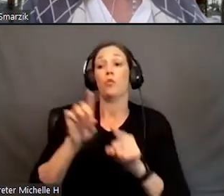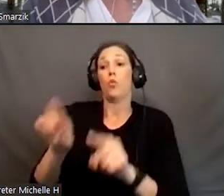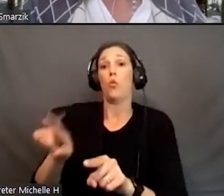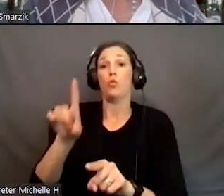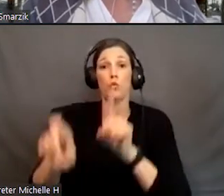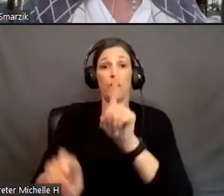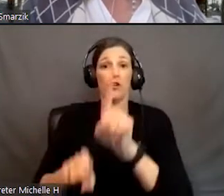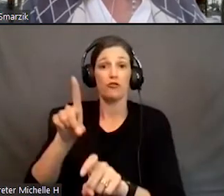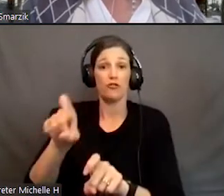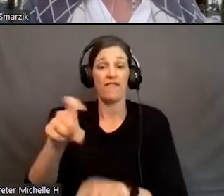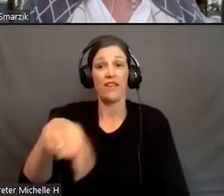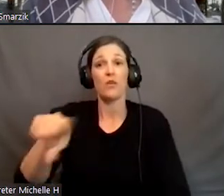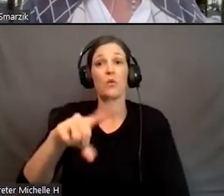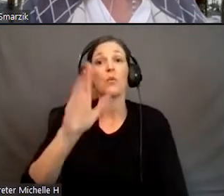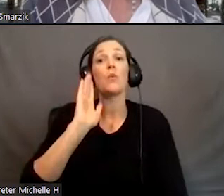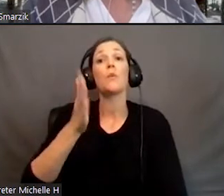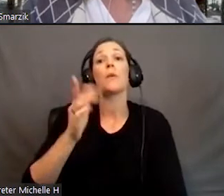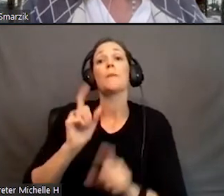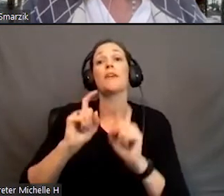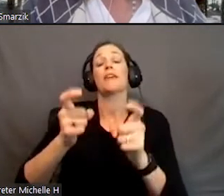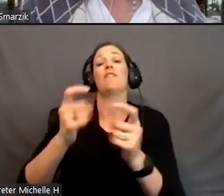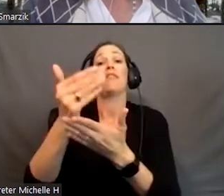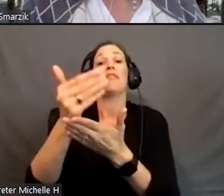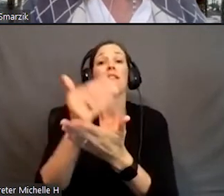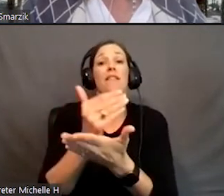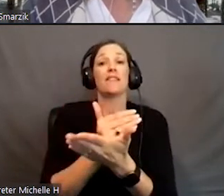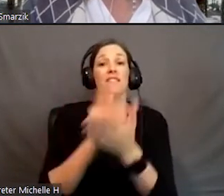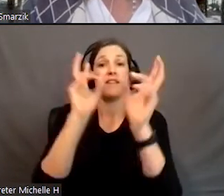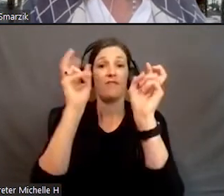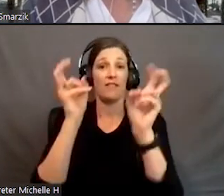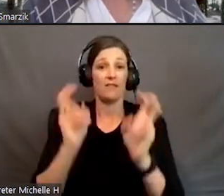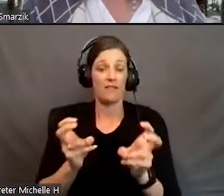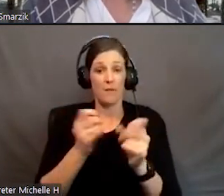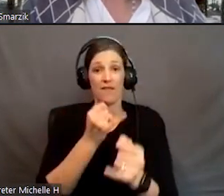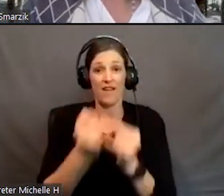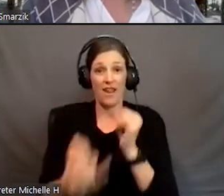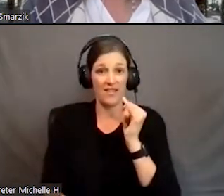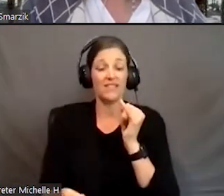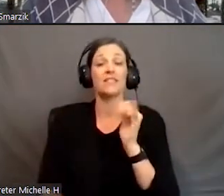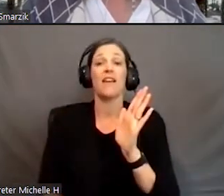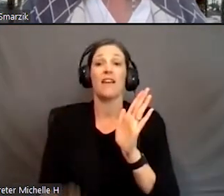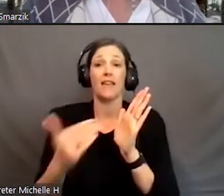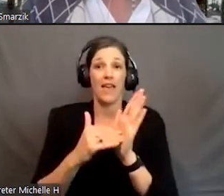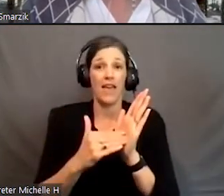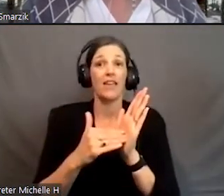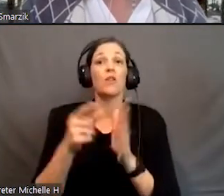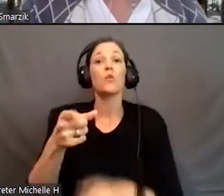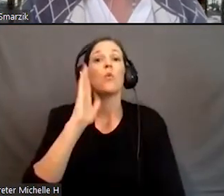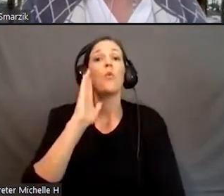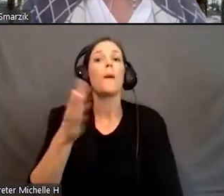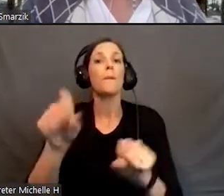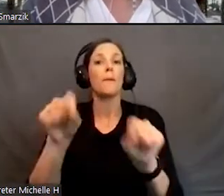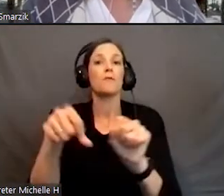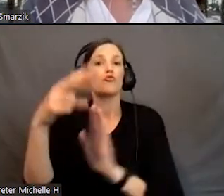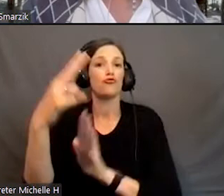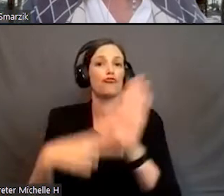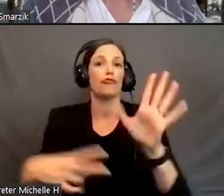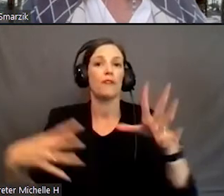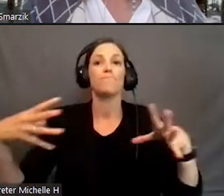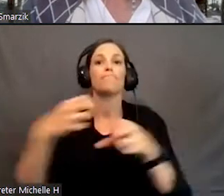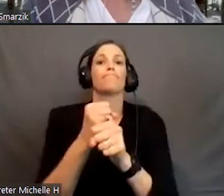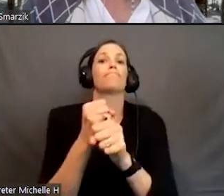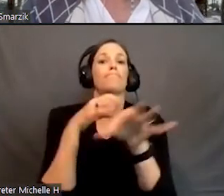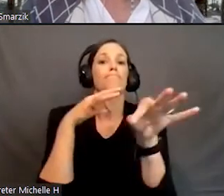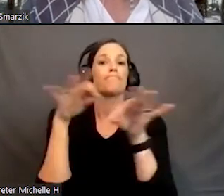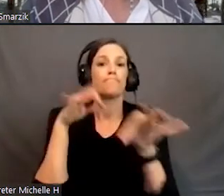you're going to be given the list of the topic finalists. Once again, you're going to be able to read a blurb about them.